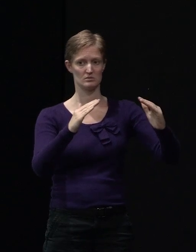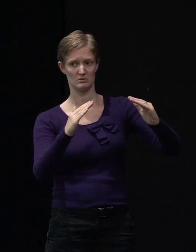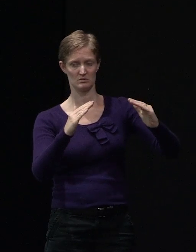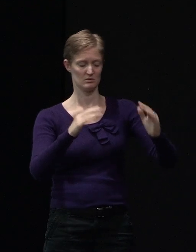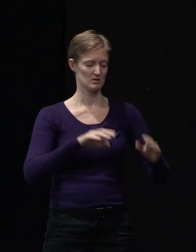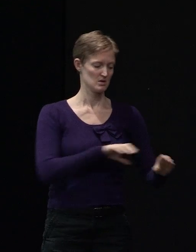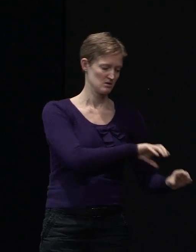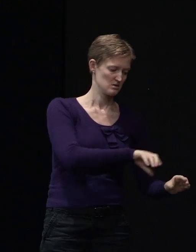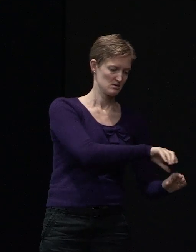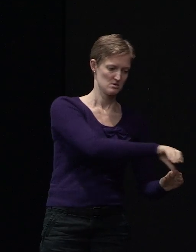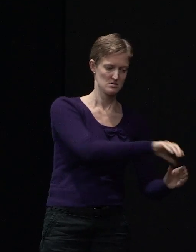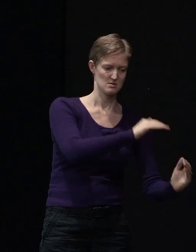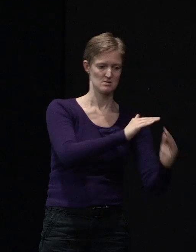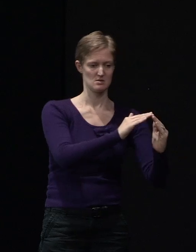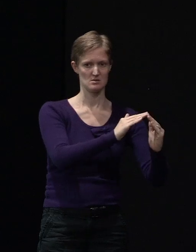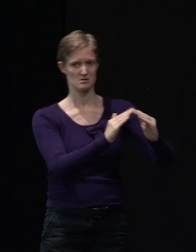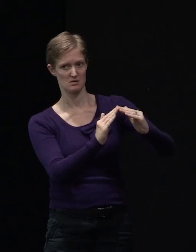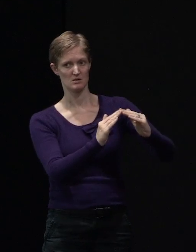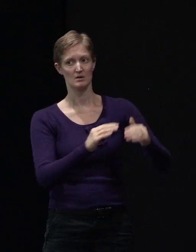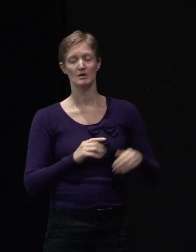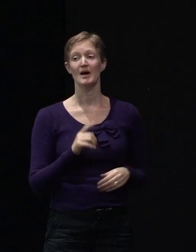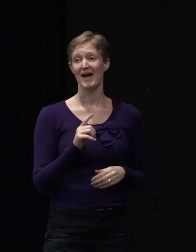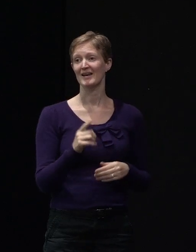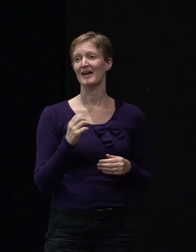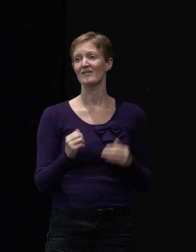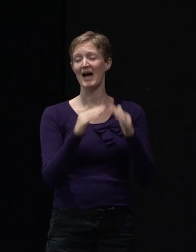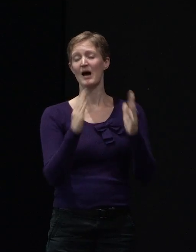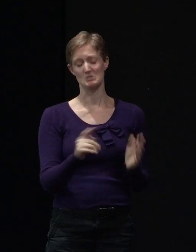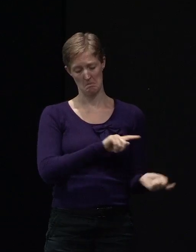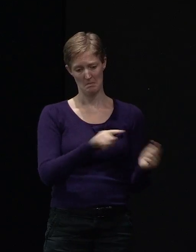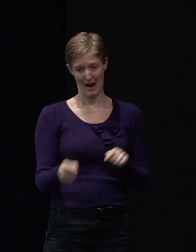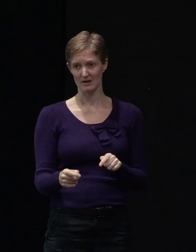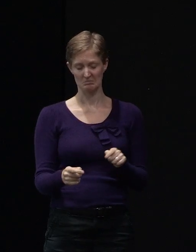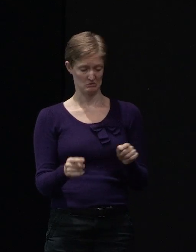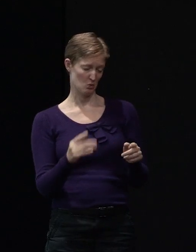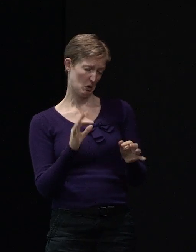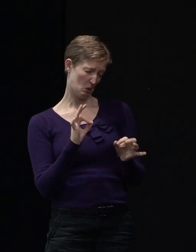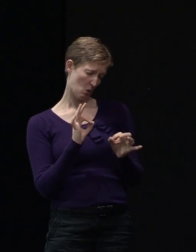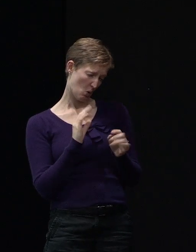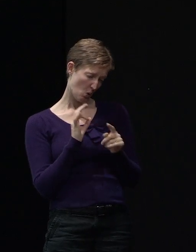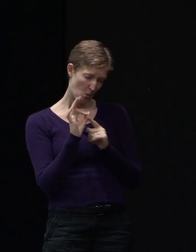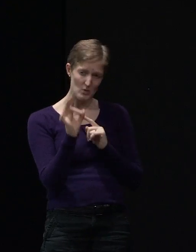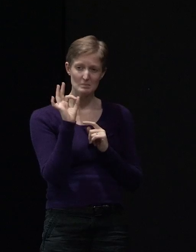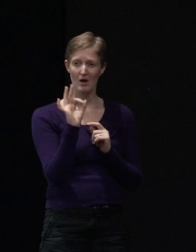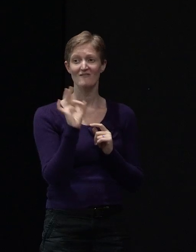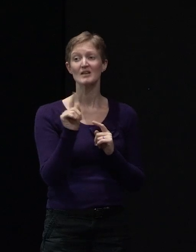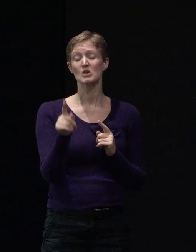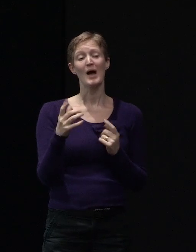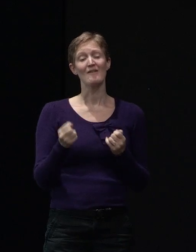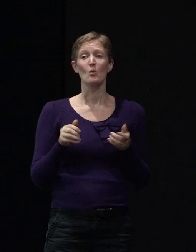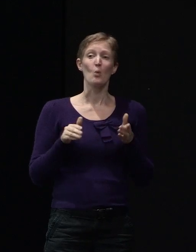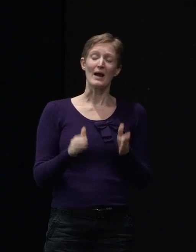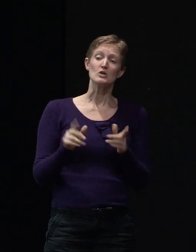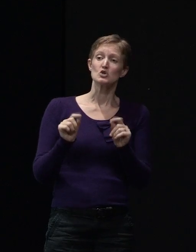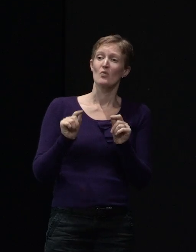one millimetre, they've brought the fascia back in line to be re-riveted, so the technique is there, a lot of patience,